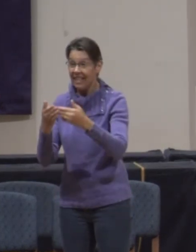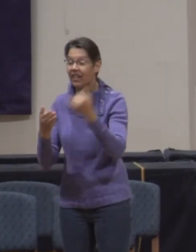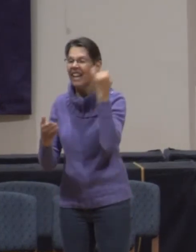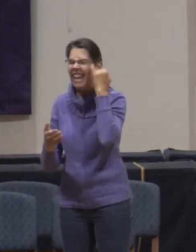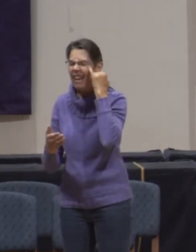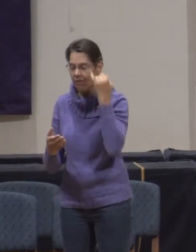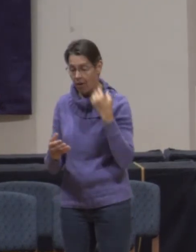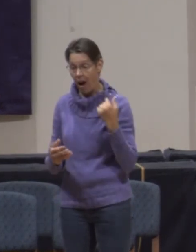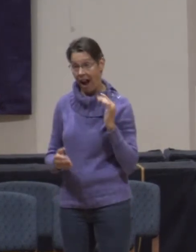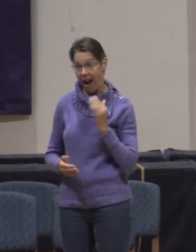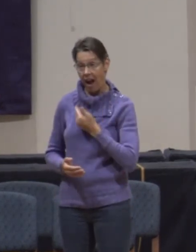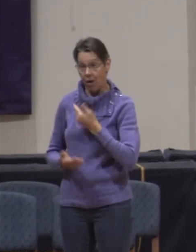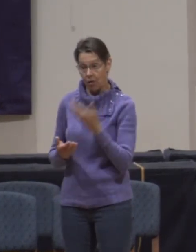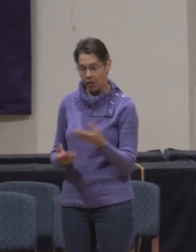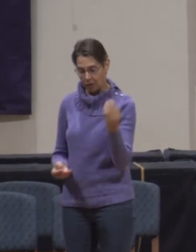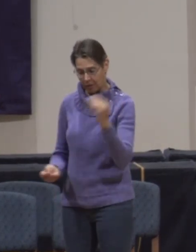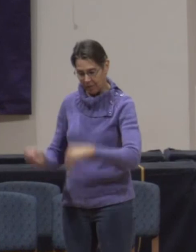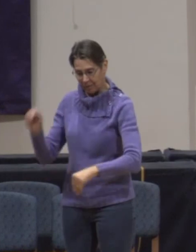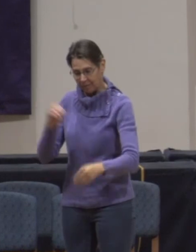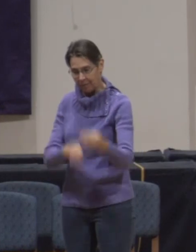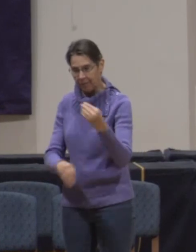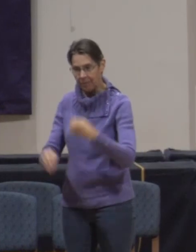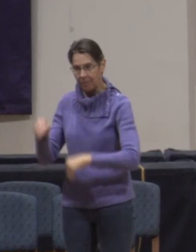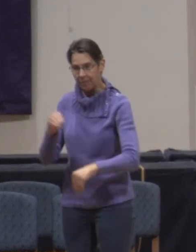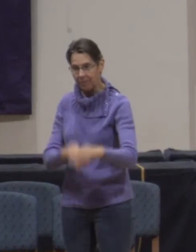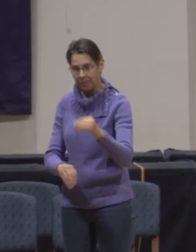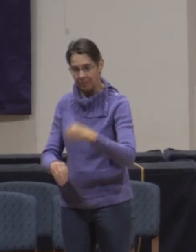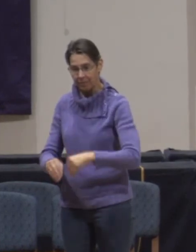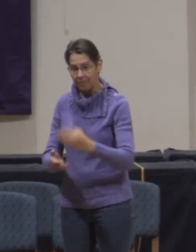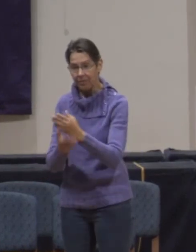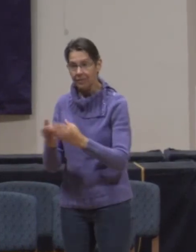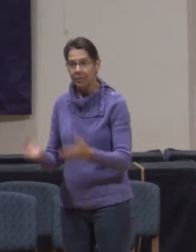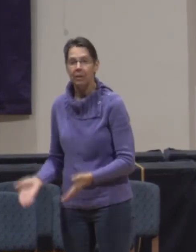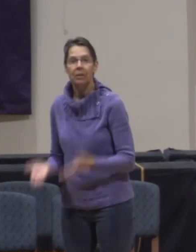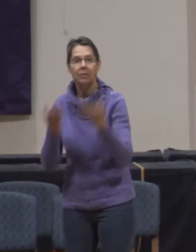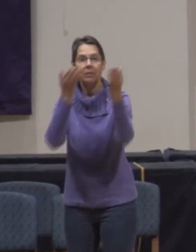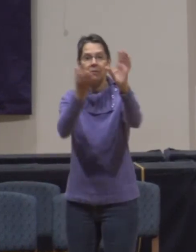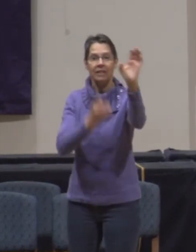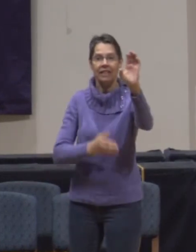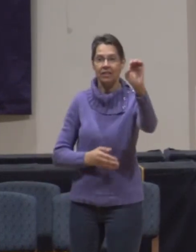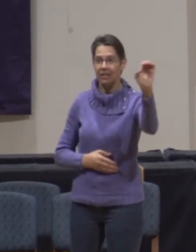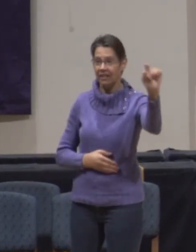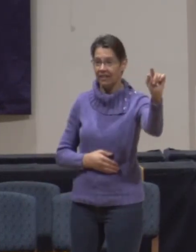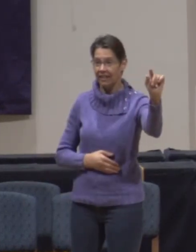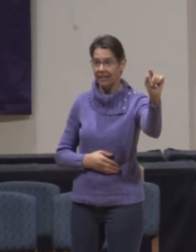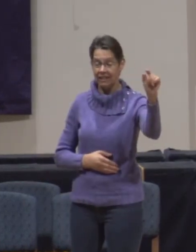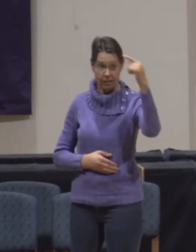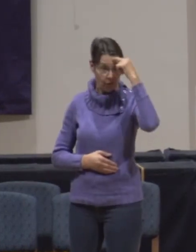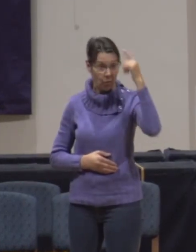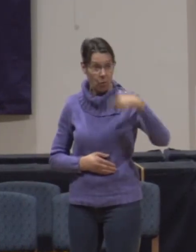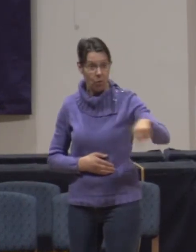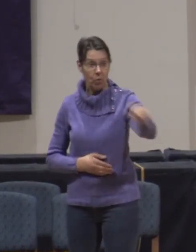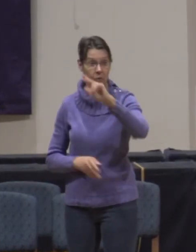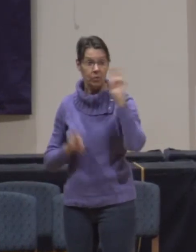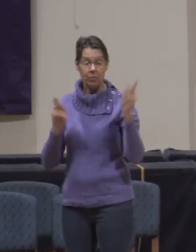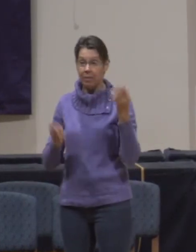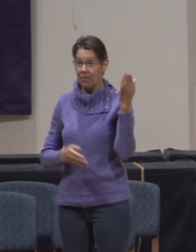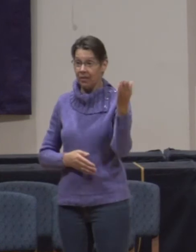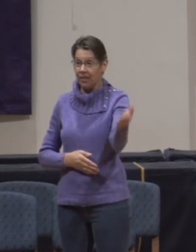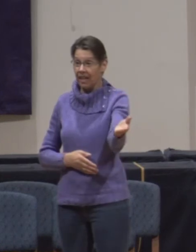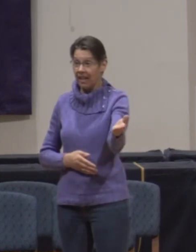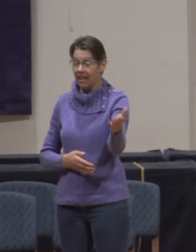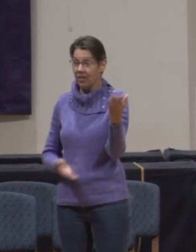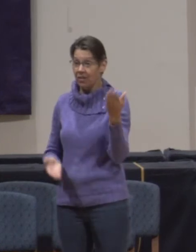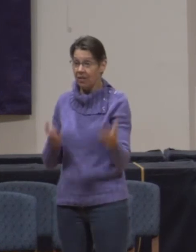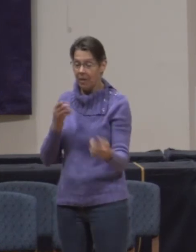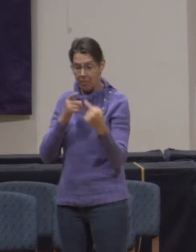sack up some of our goods and we take them to the center of grace? Maybe people there who may be struggling